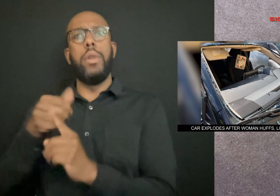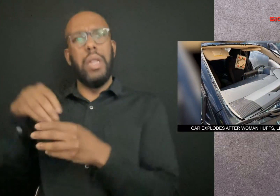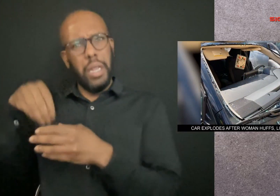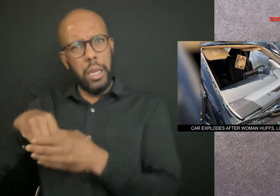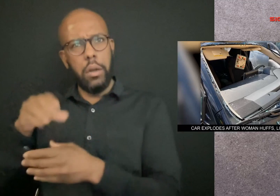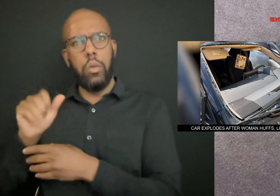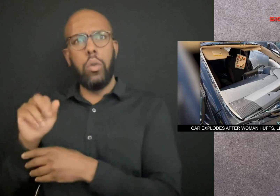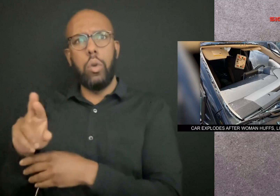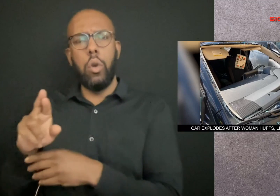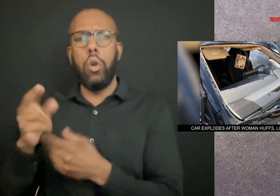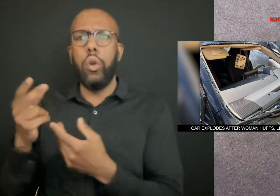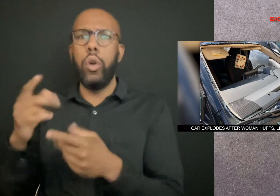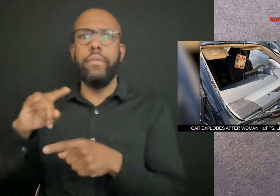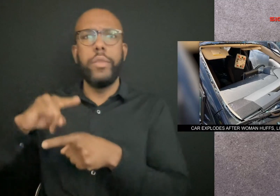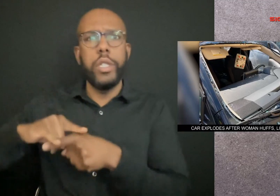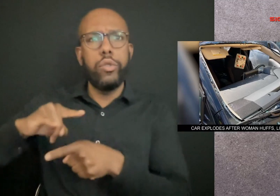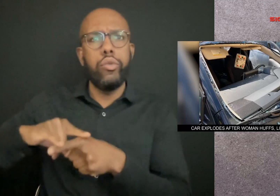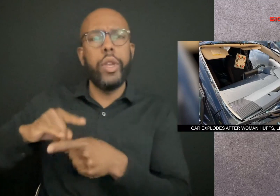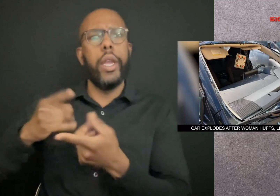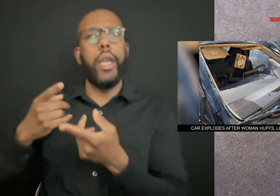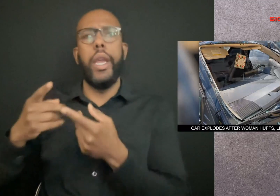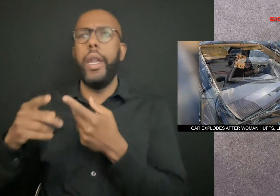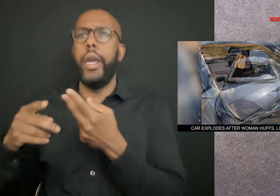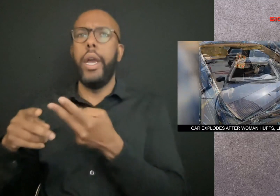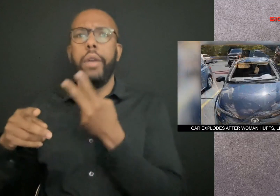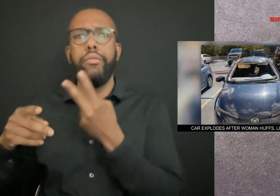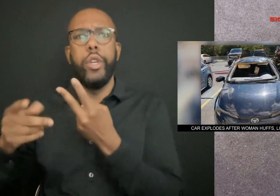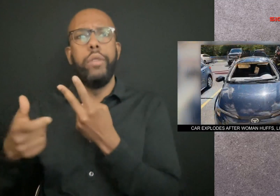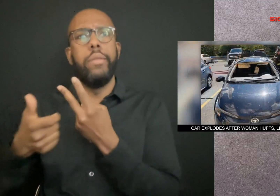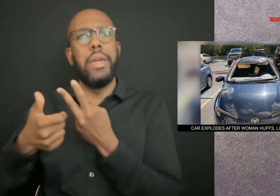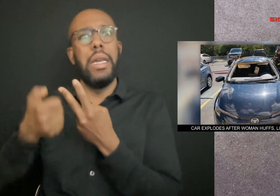She then tried to light a cigarette with the windows closed.